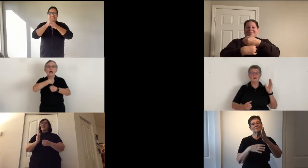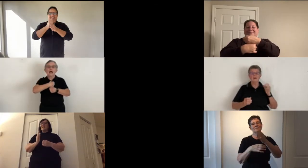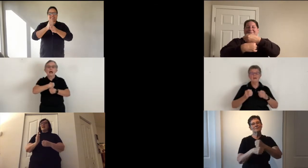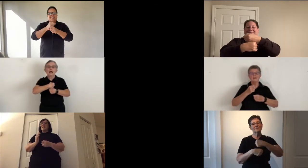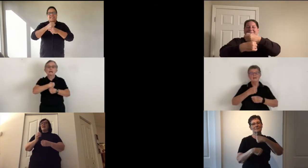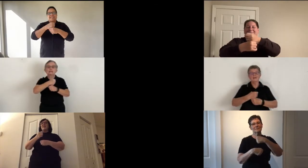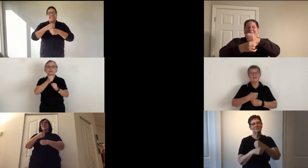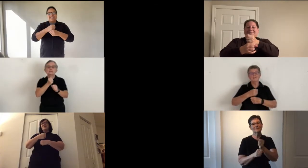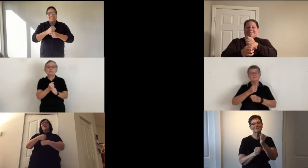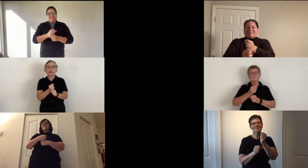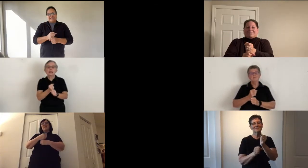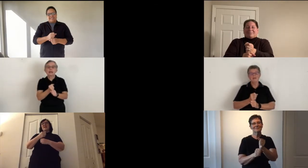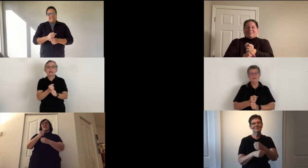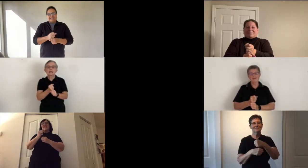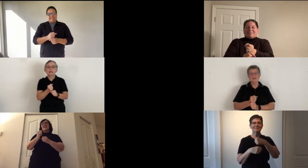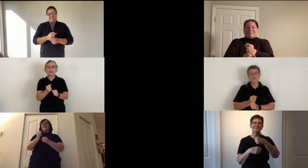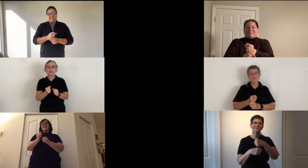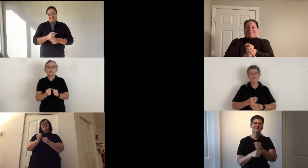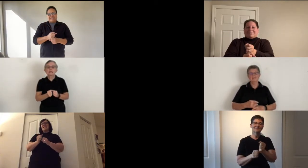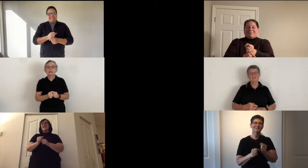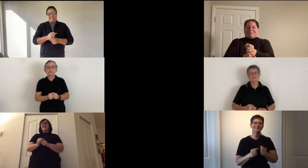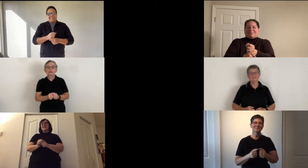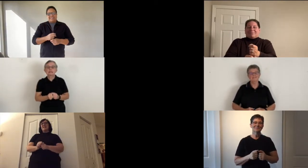has made.